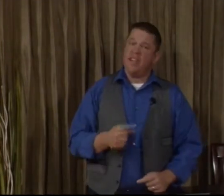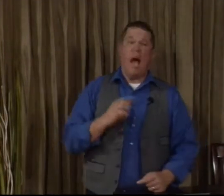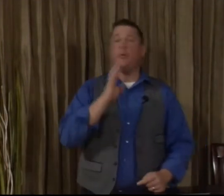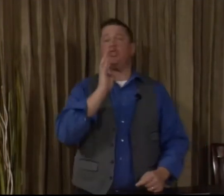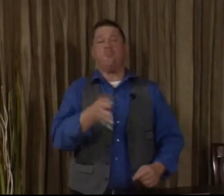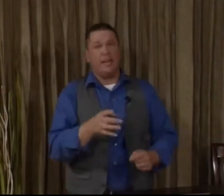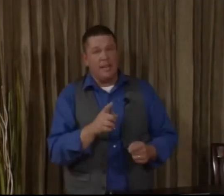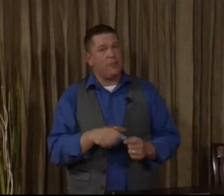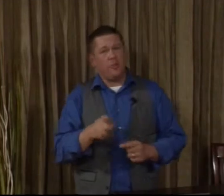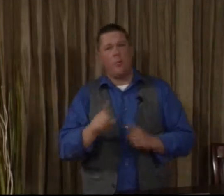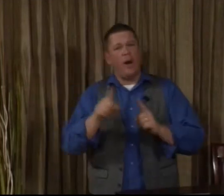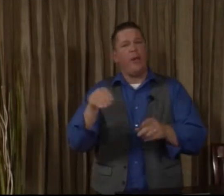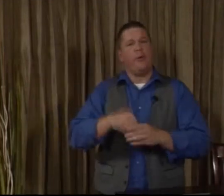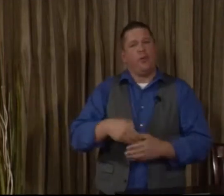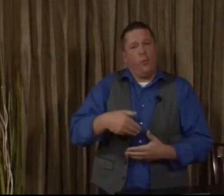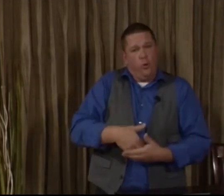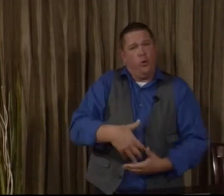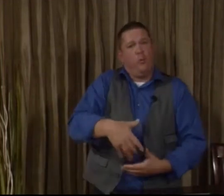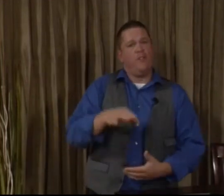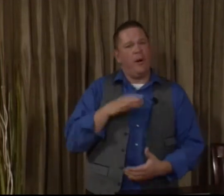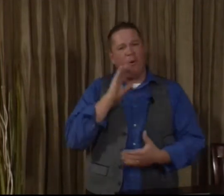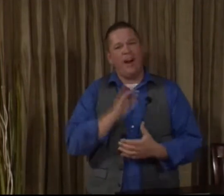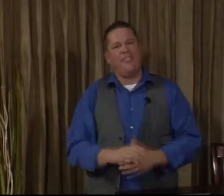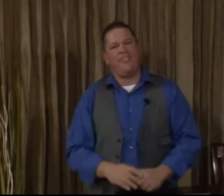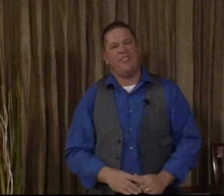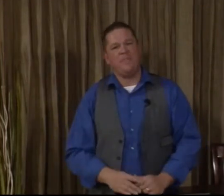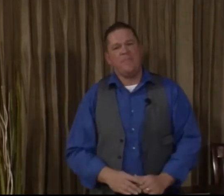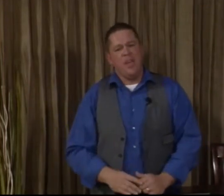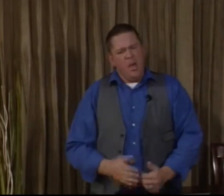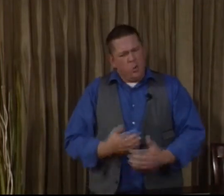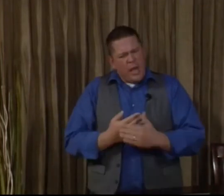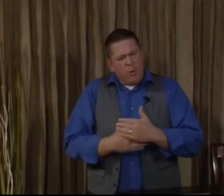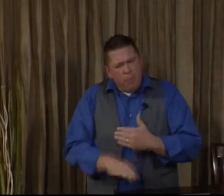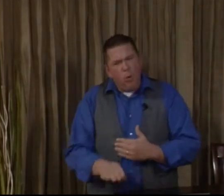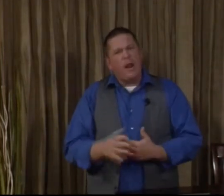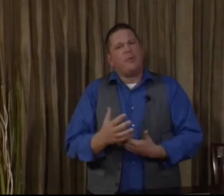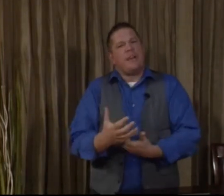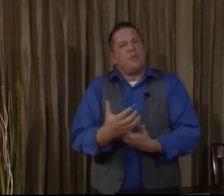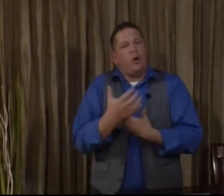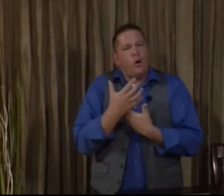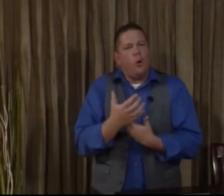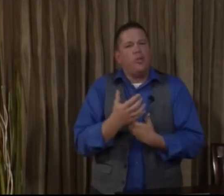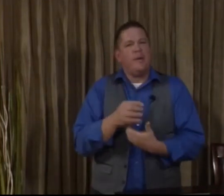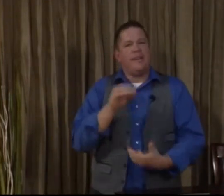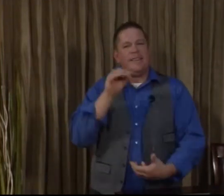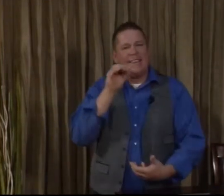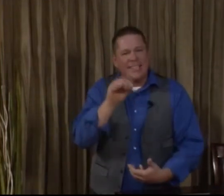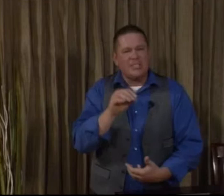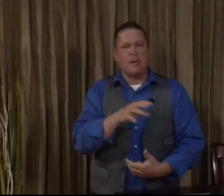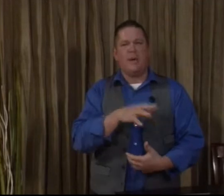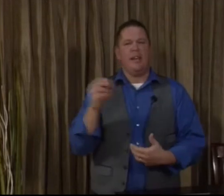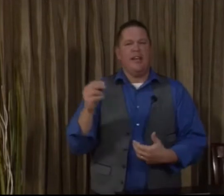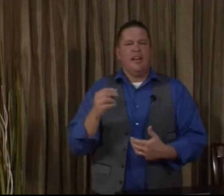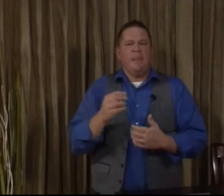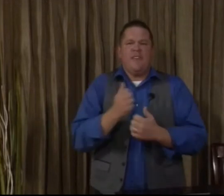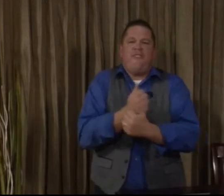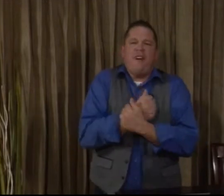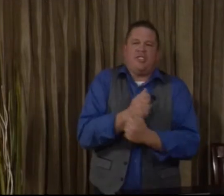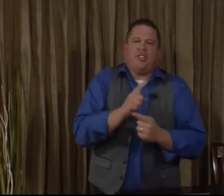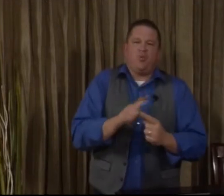fact, I was speaking it to them while they were in the womb of my wife. When they were born, I was able to hold them and kiss them and be affectionate